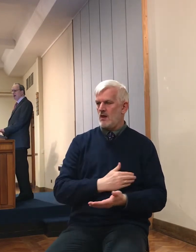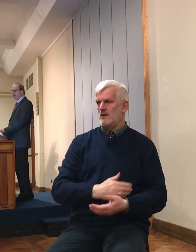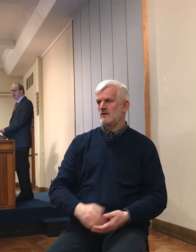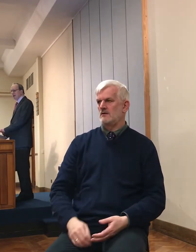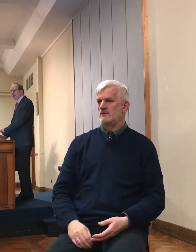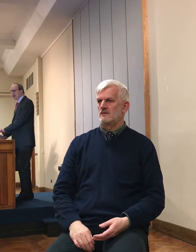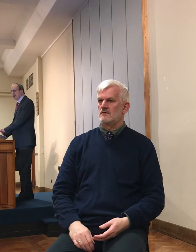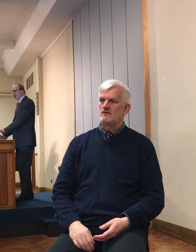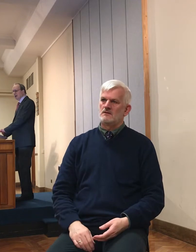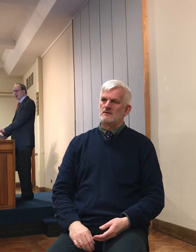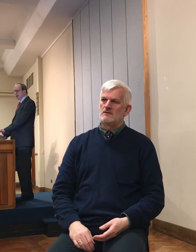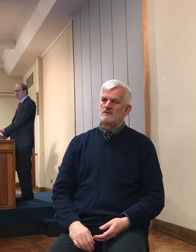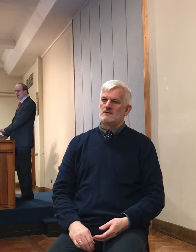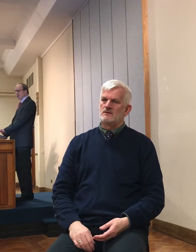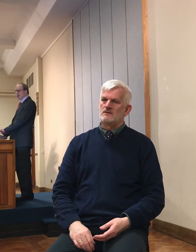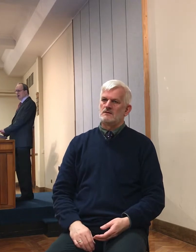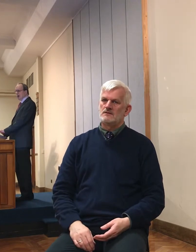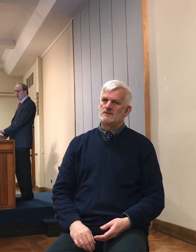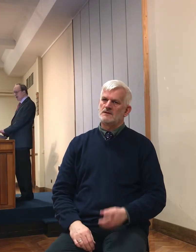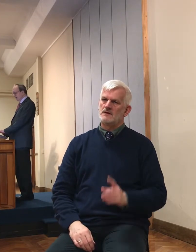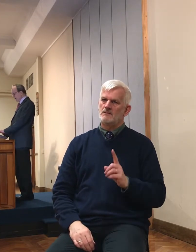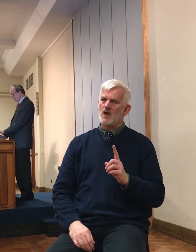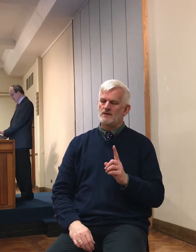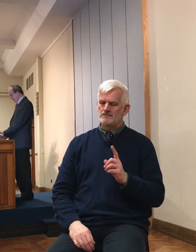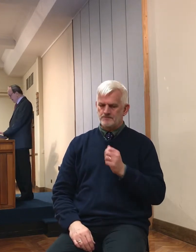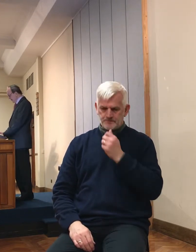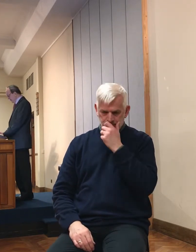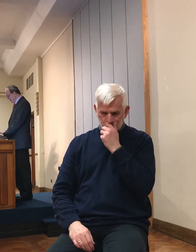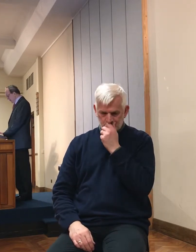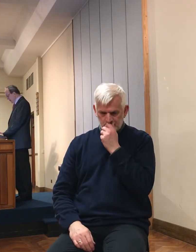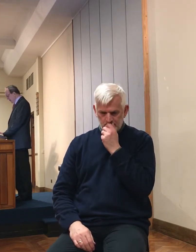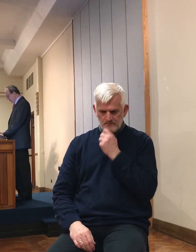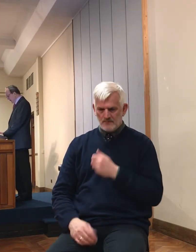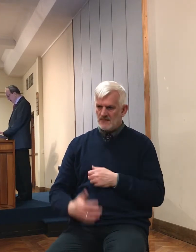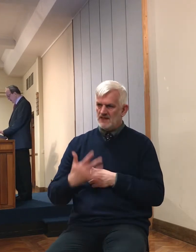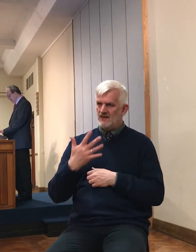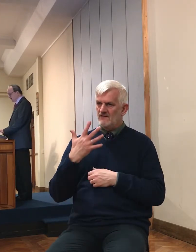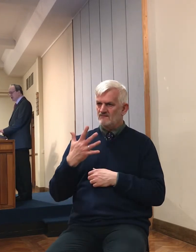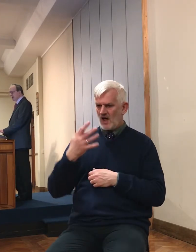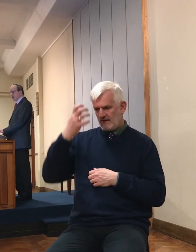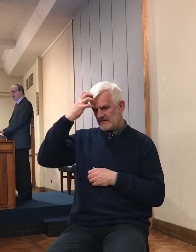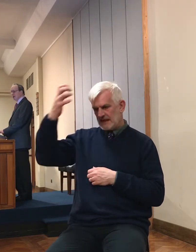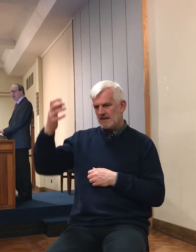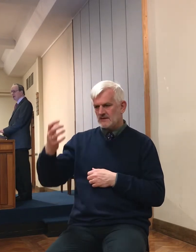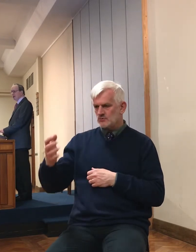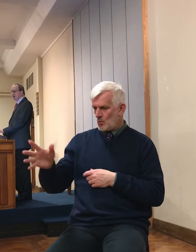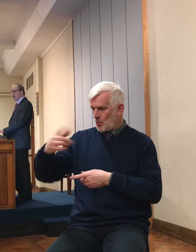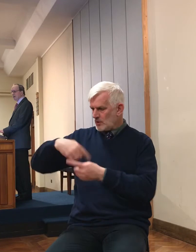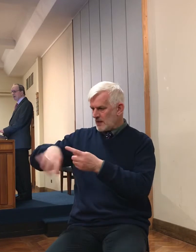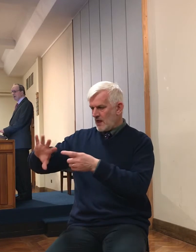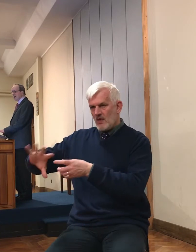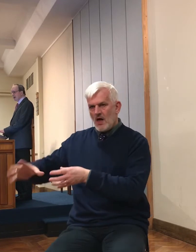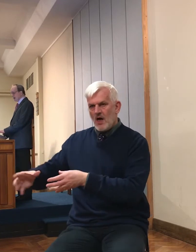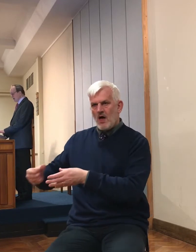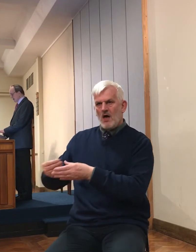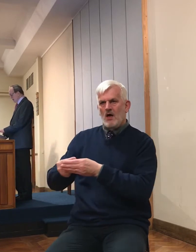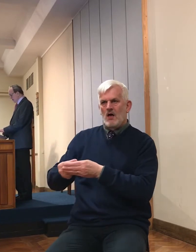Amorites kingdoms, the five of them, decide to go against the Gibeonites?